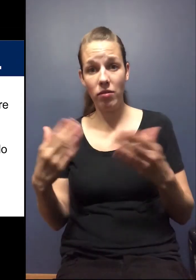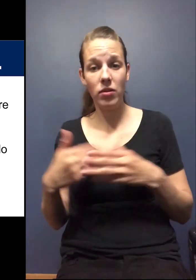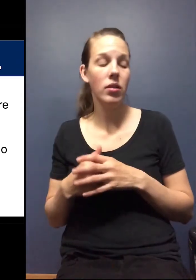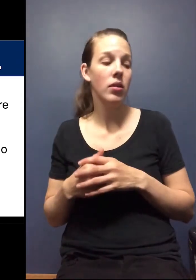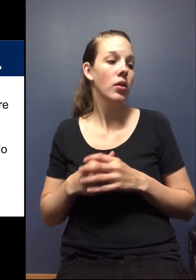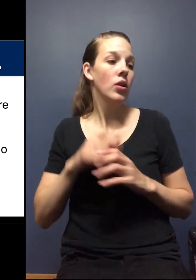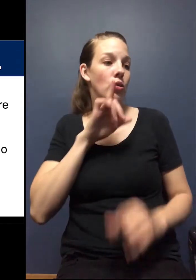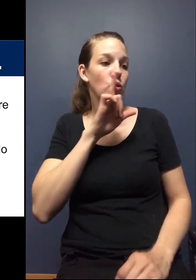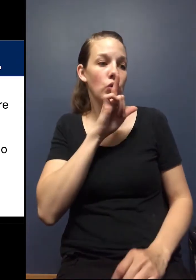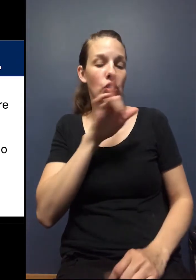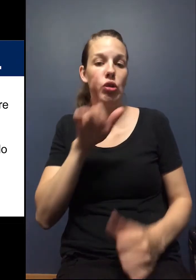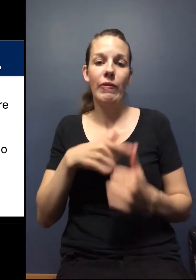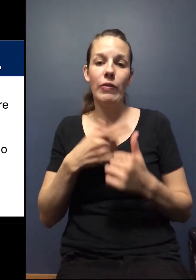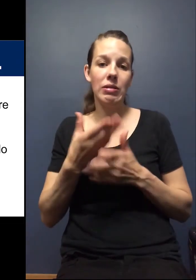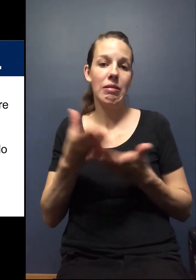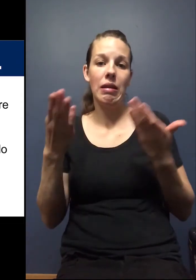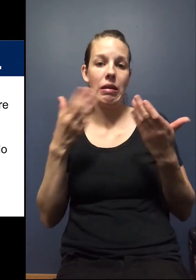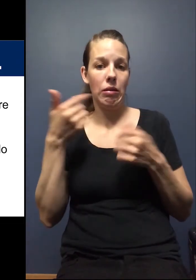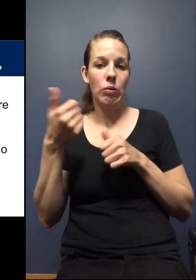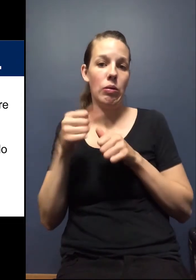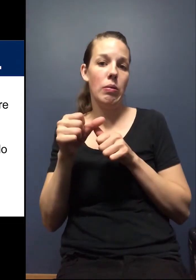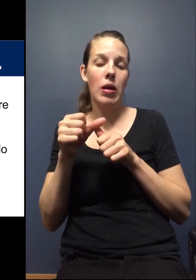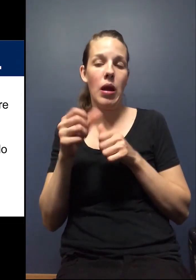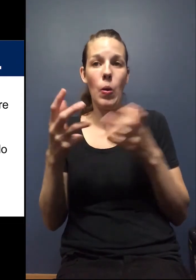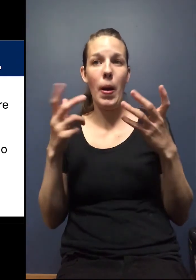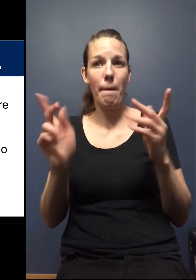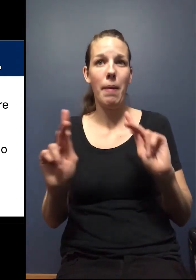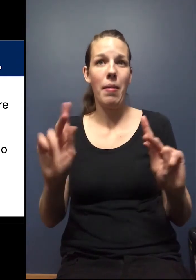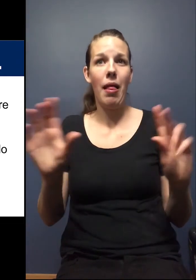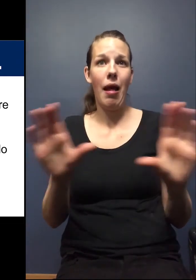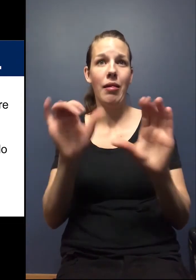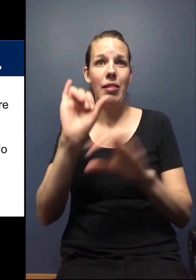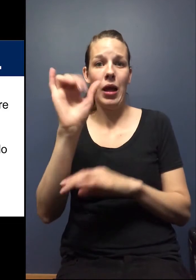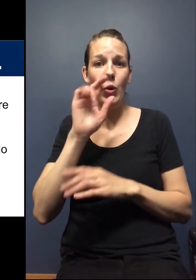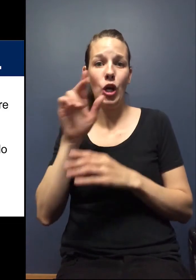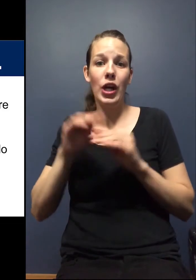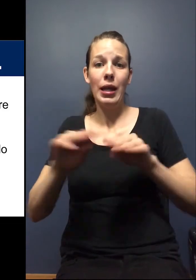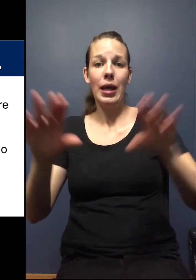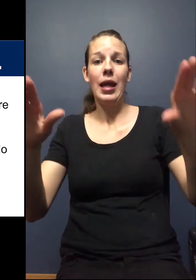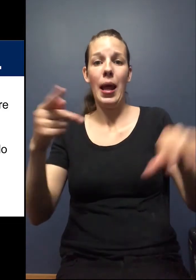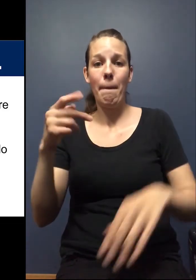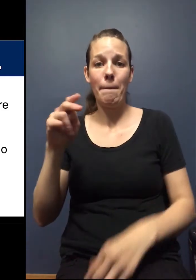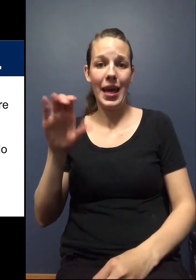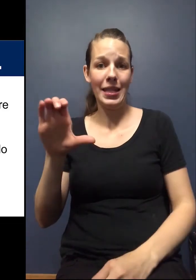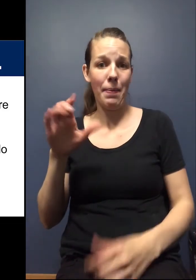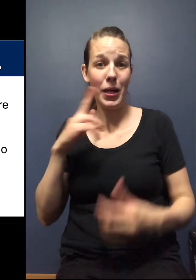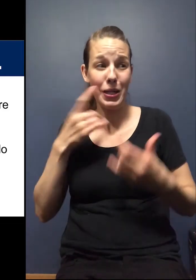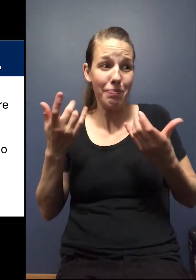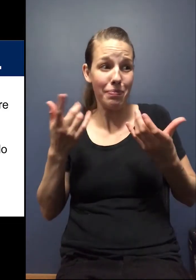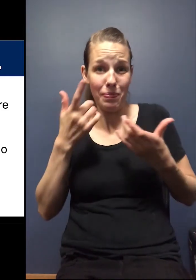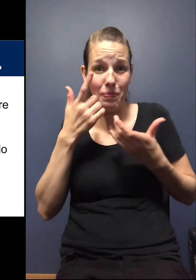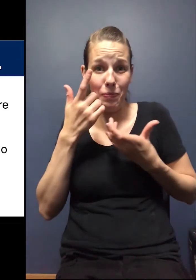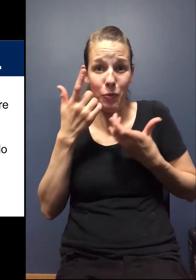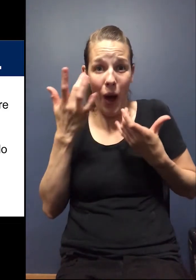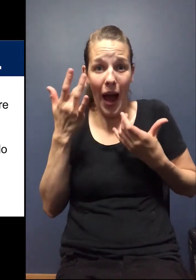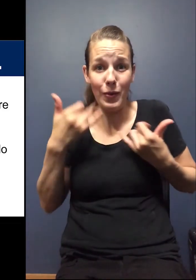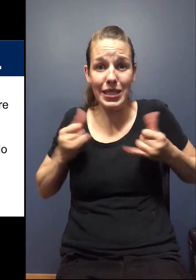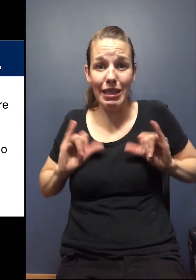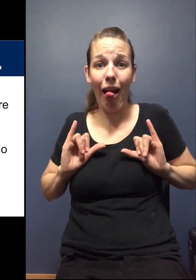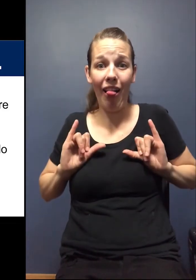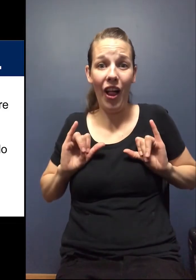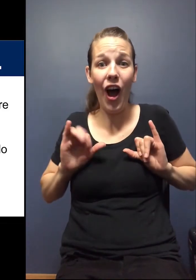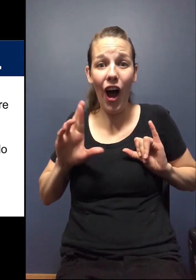Sure. I mean, the, the first thing that comes to mind is like, I want people to act like we're in the middle of a pandemic because we still are. Uh,